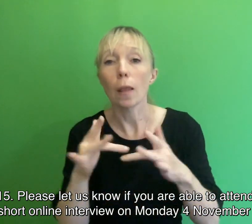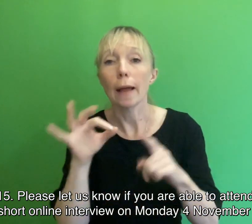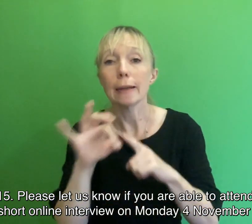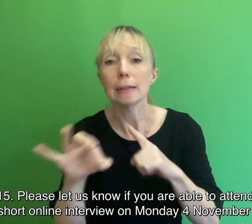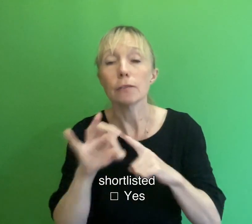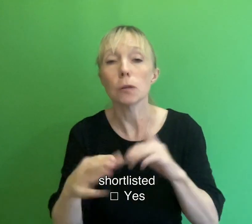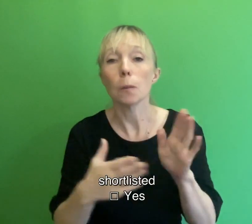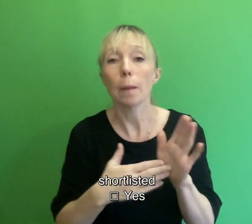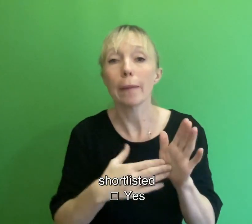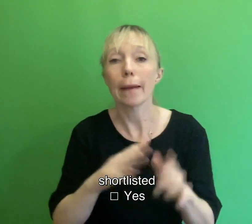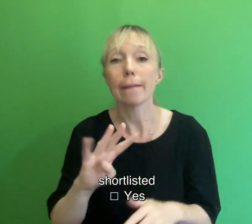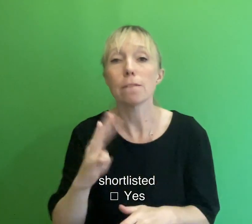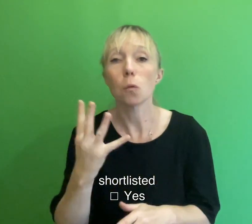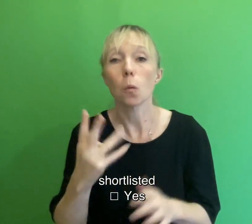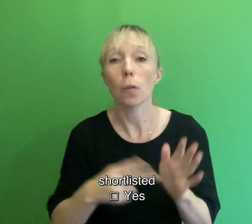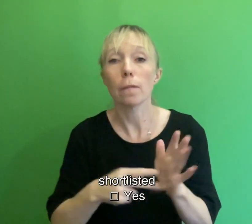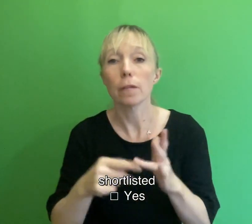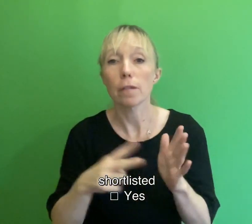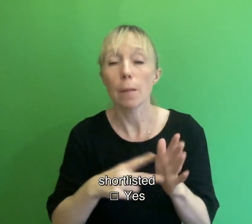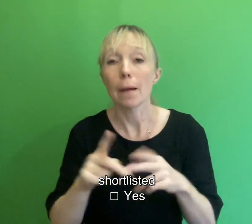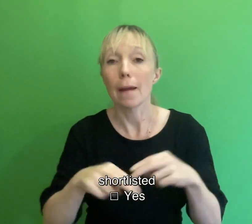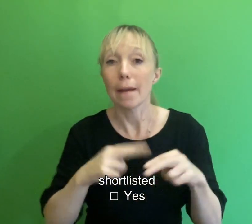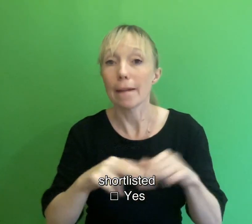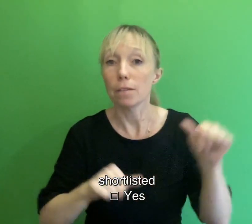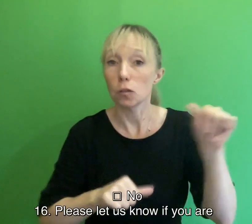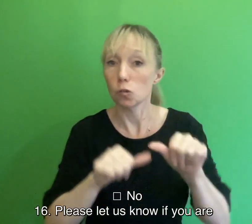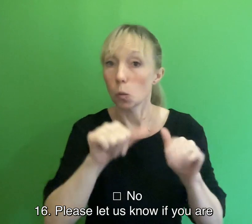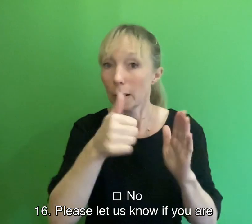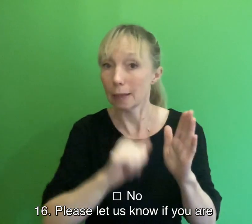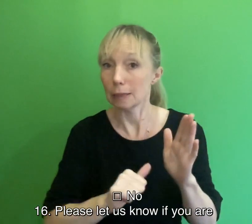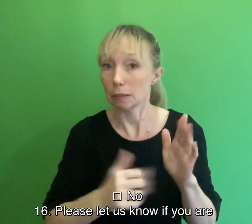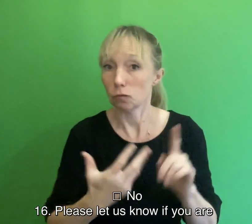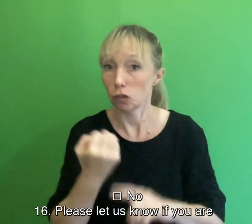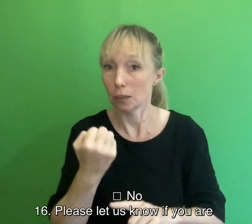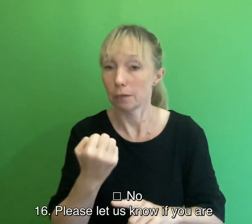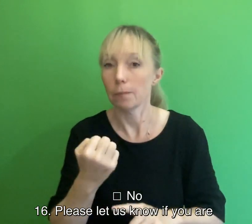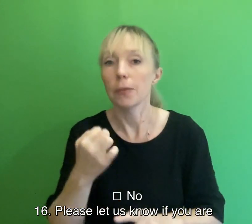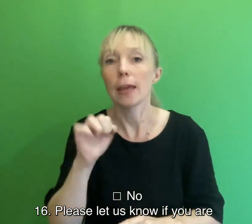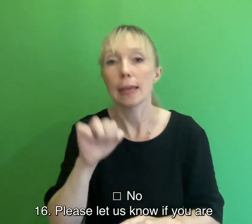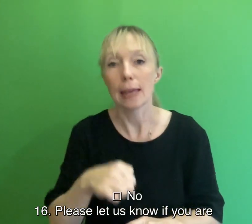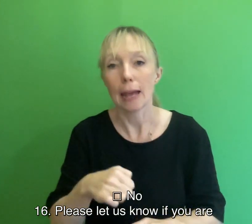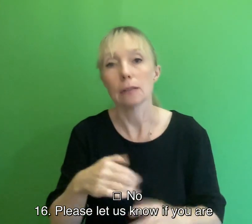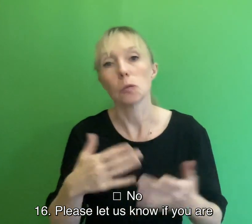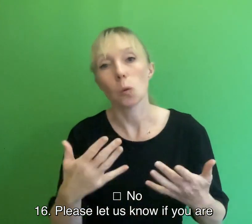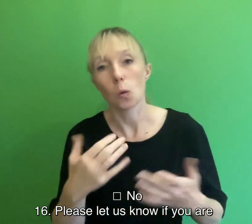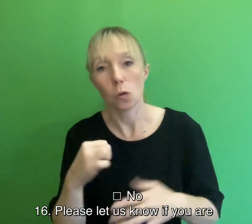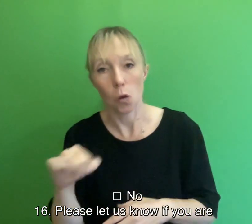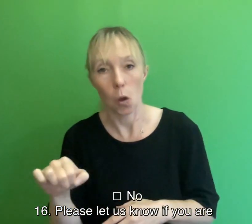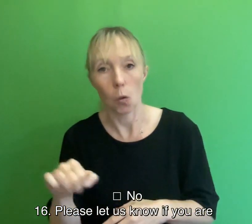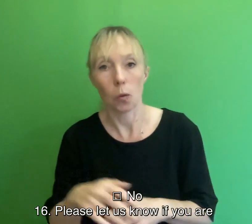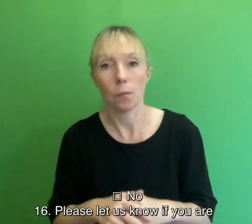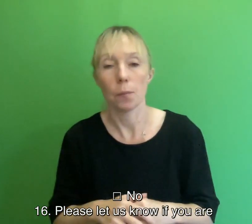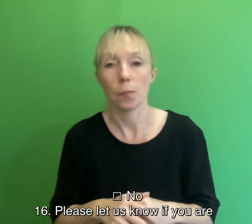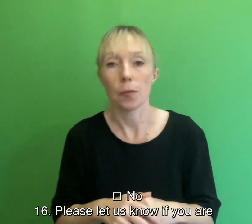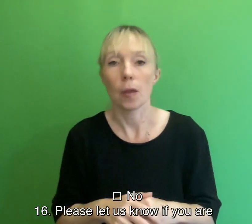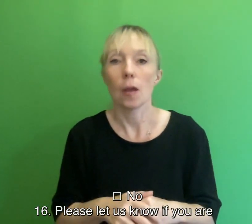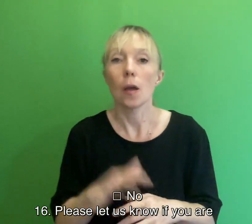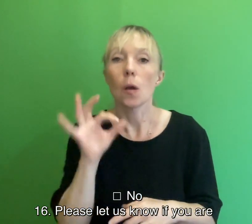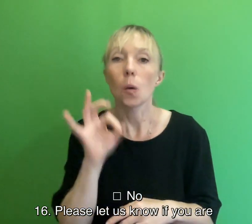if shortlisted. Yes or no. Question 16 Please let